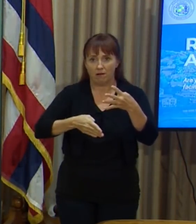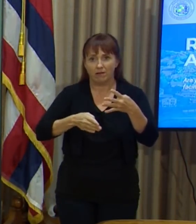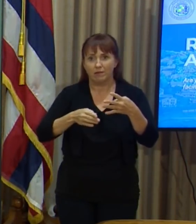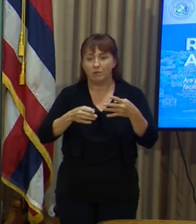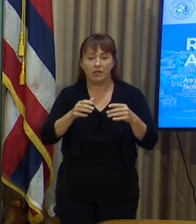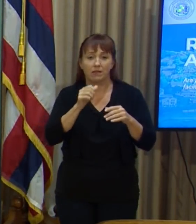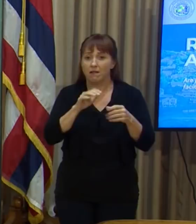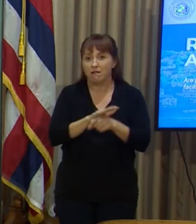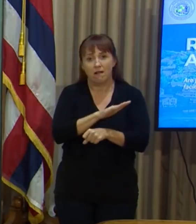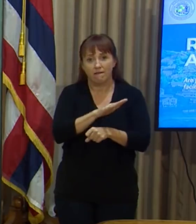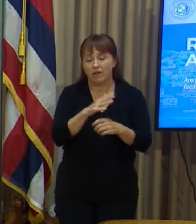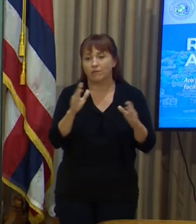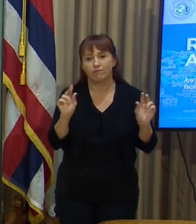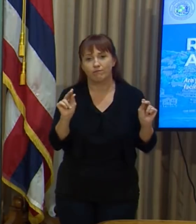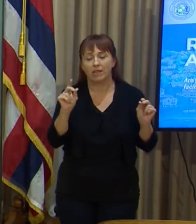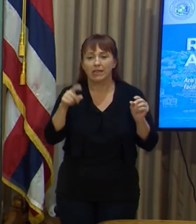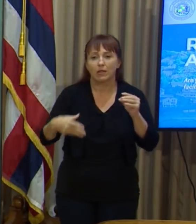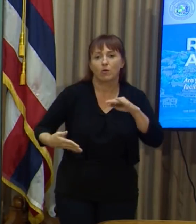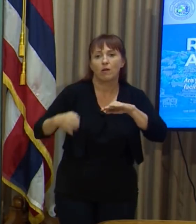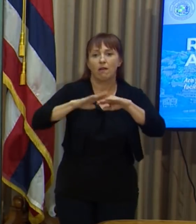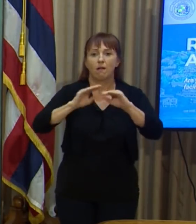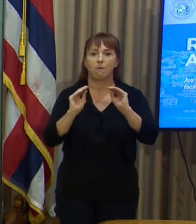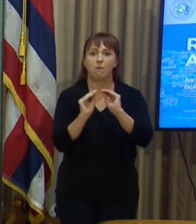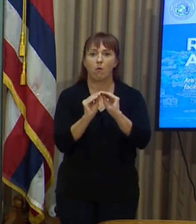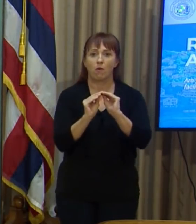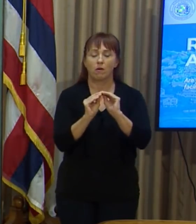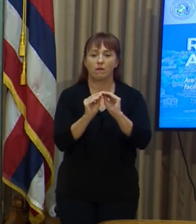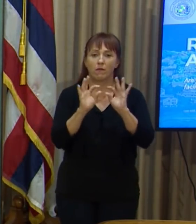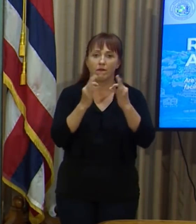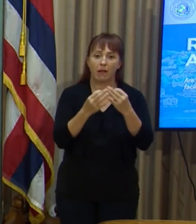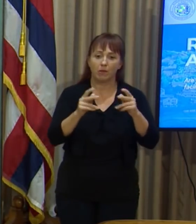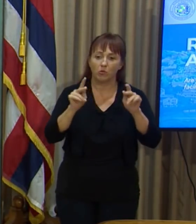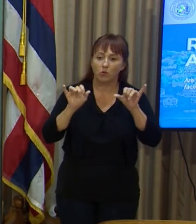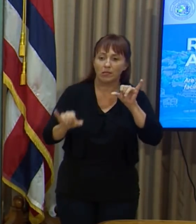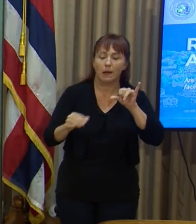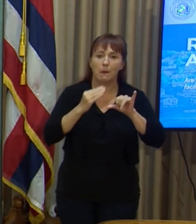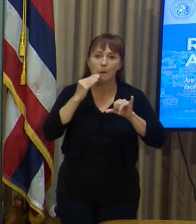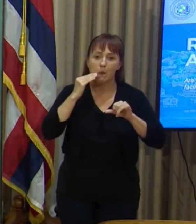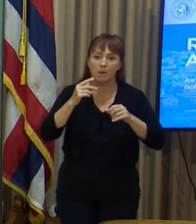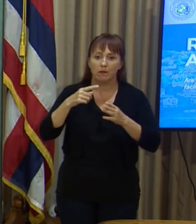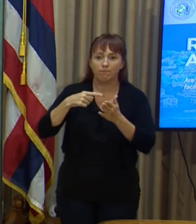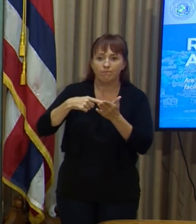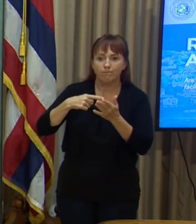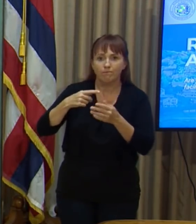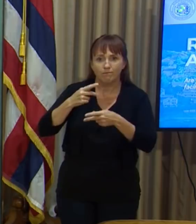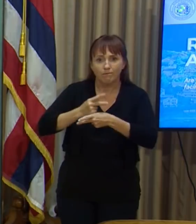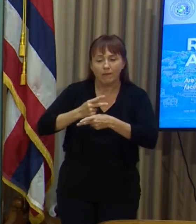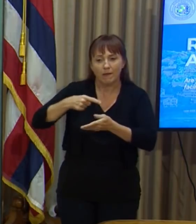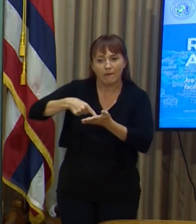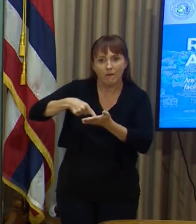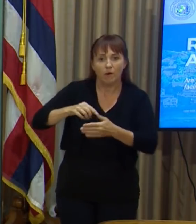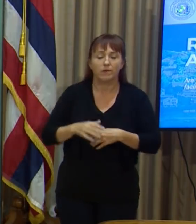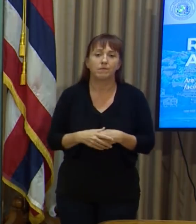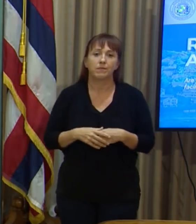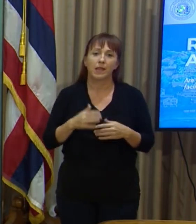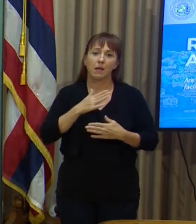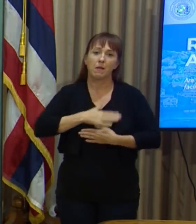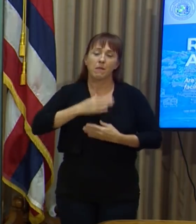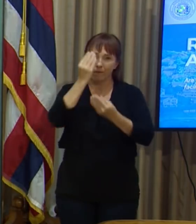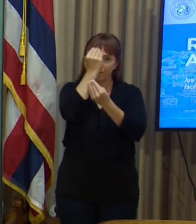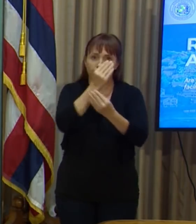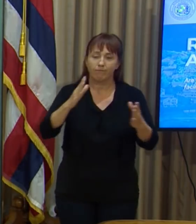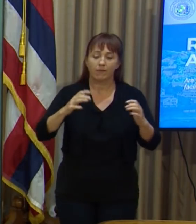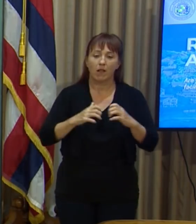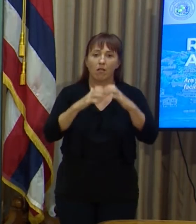to keep families in their homes. Today I'm pleased to announce the launch of the State of Hawaii